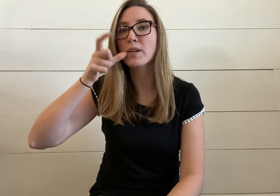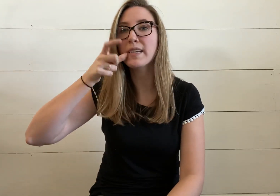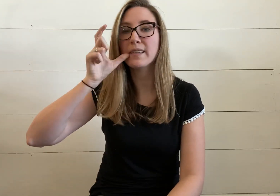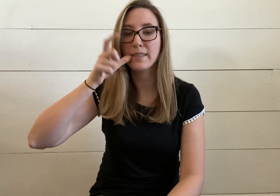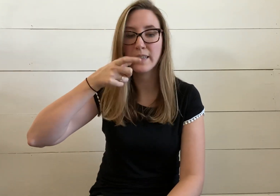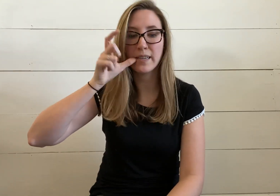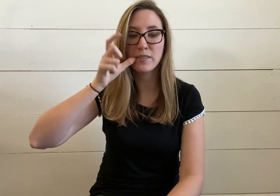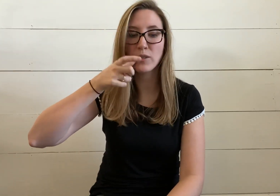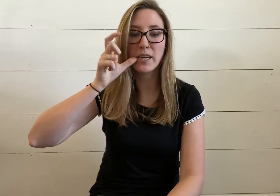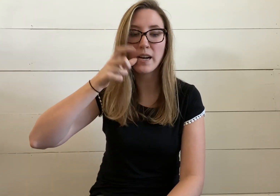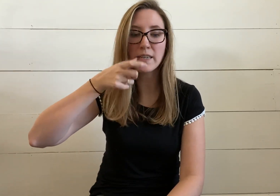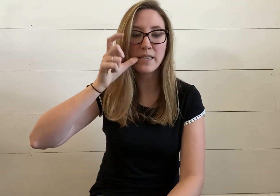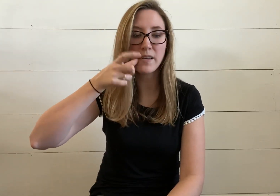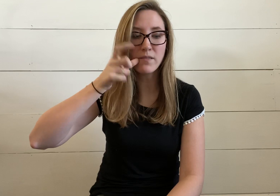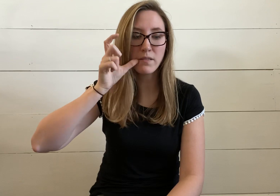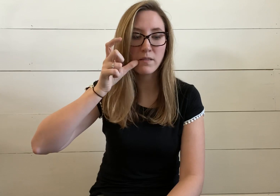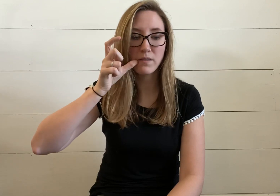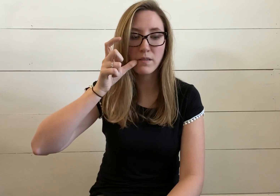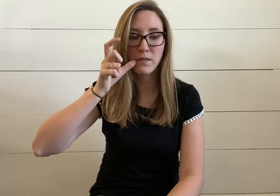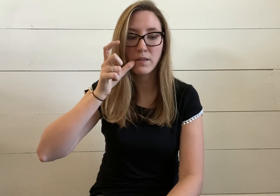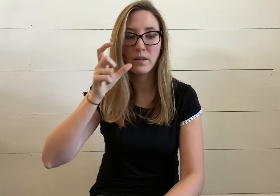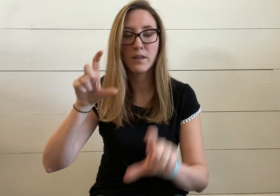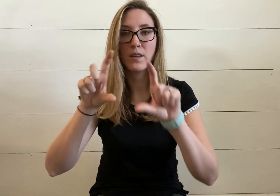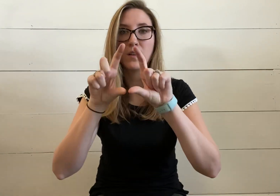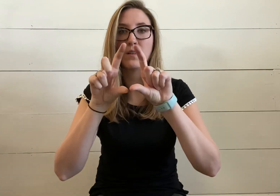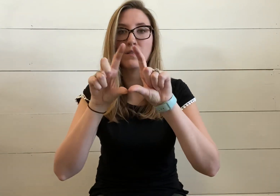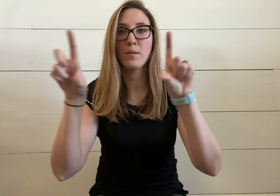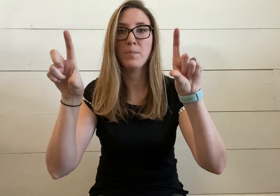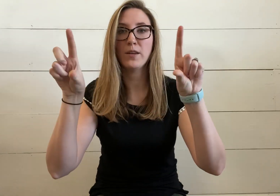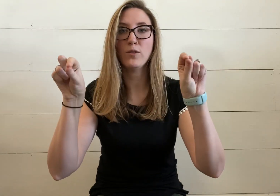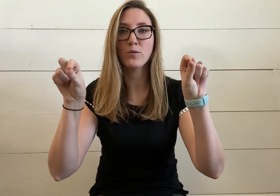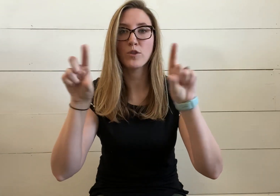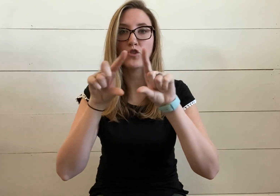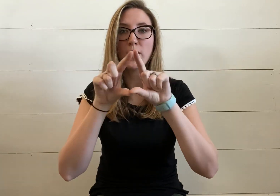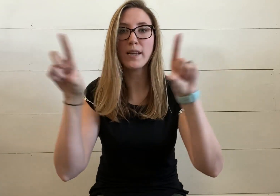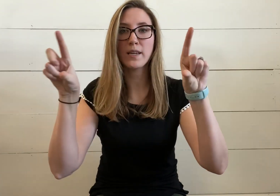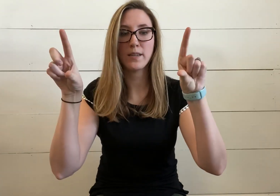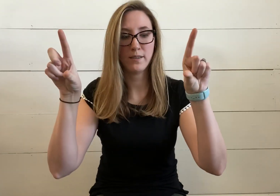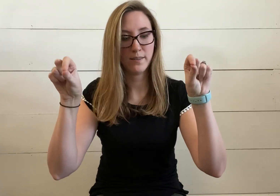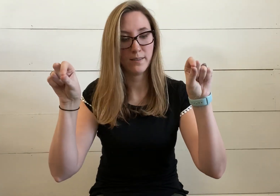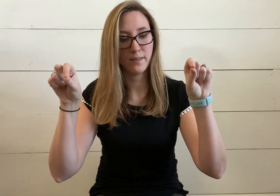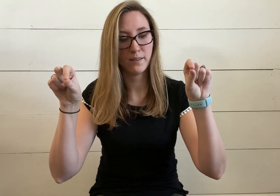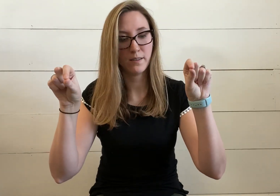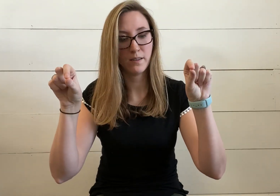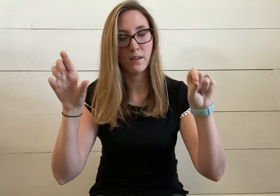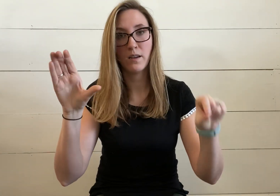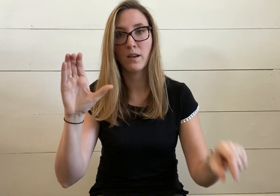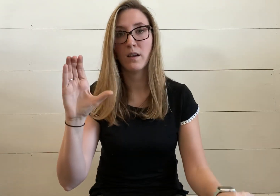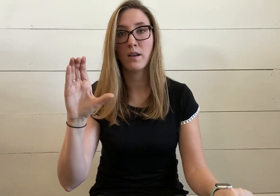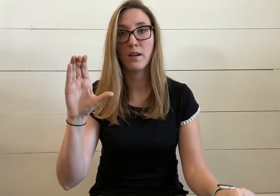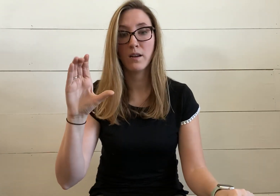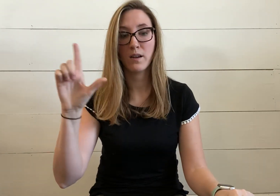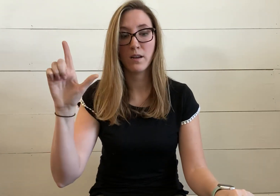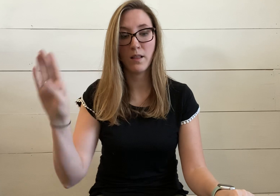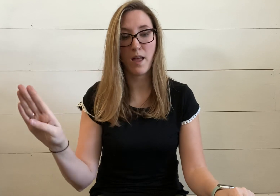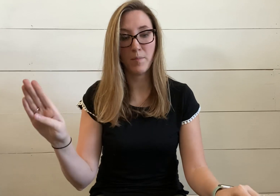drink, like a drink a cocktail, the bill, the check, club,